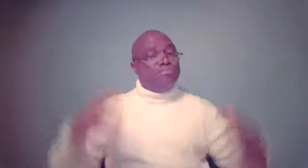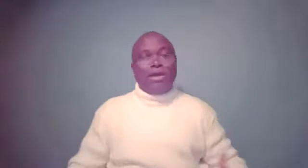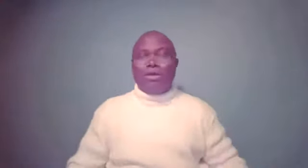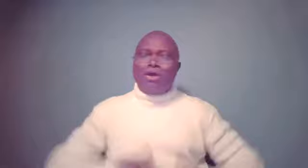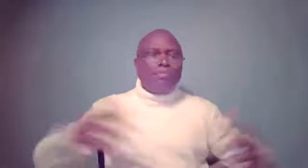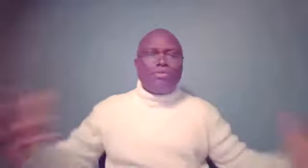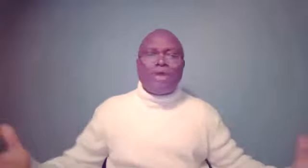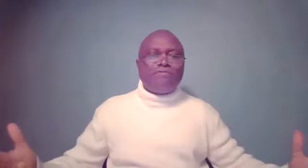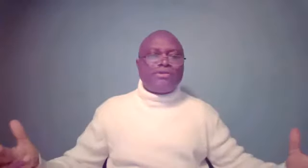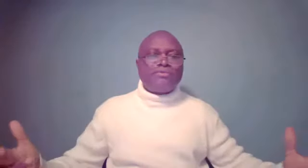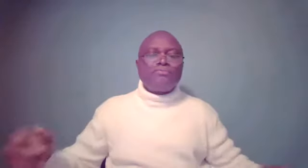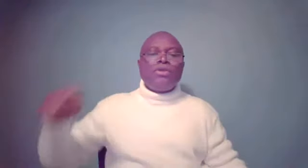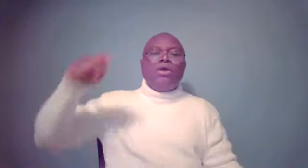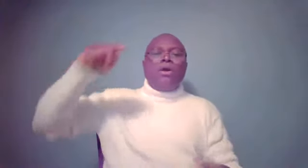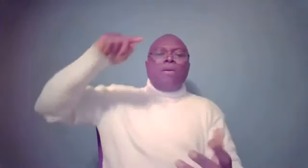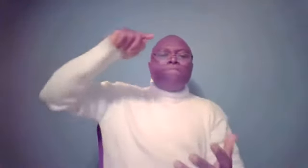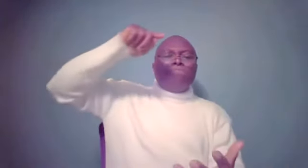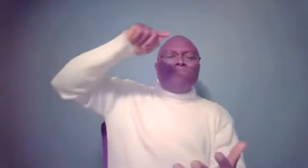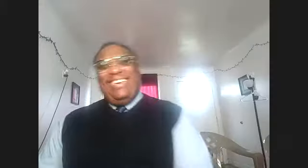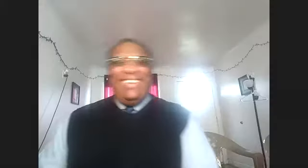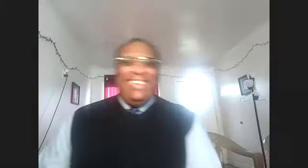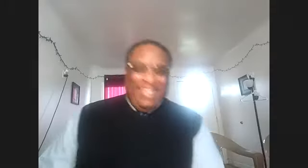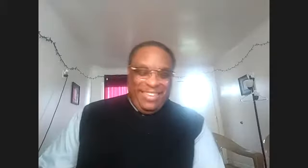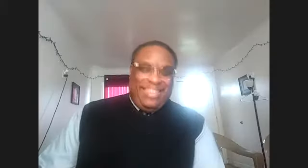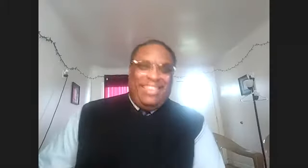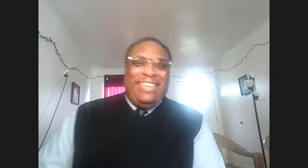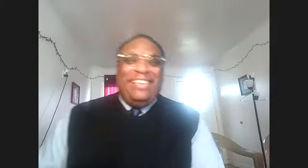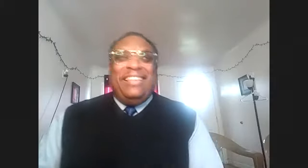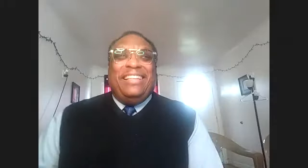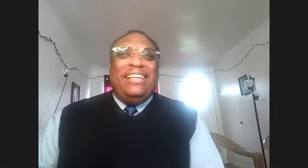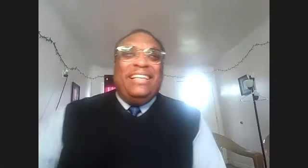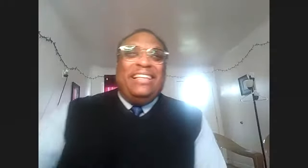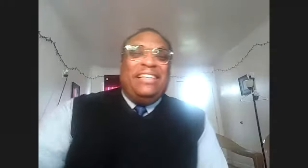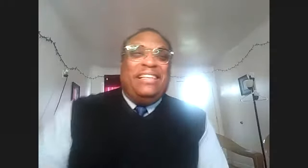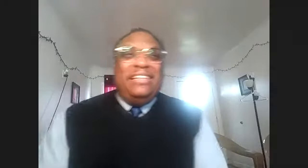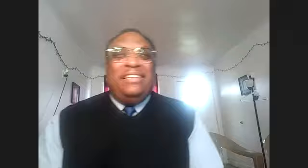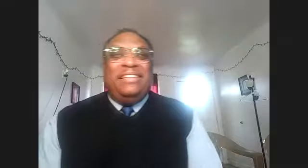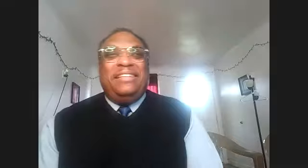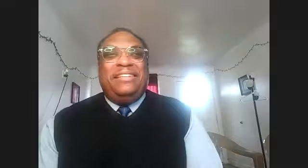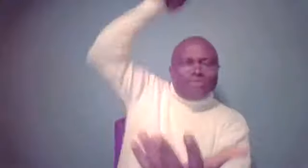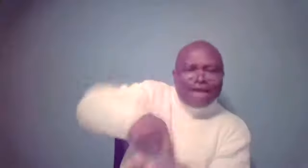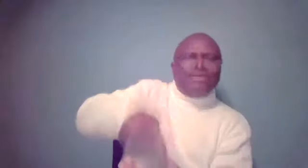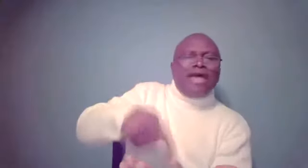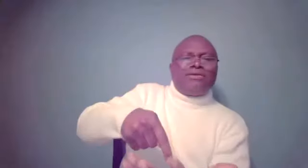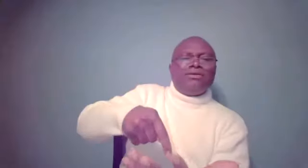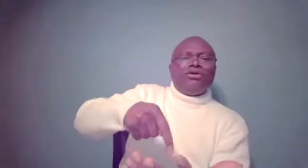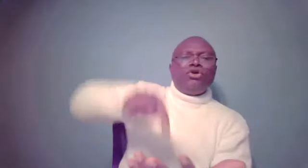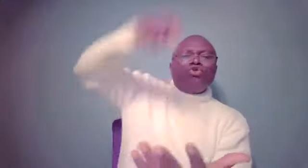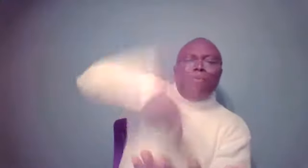pray and bring you out of it. But what if that situation was intended to